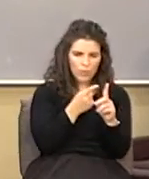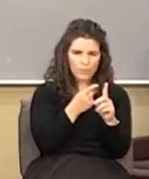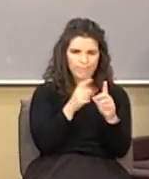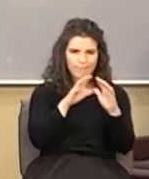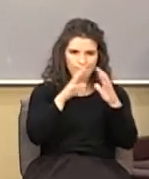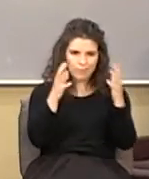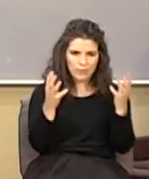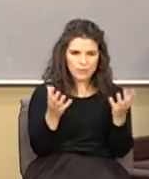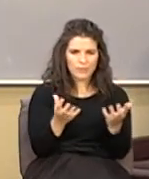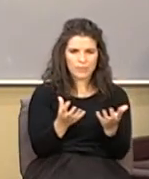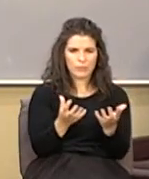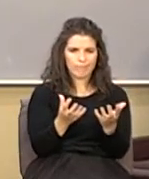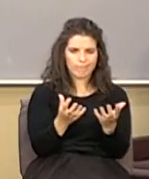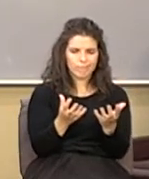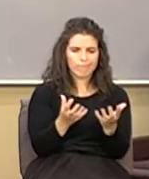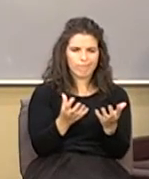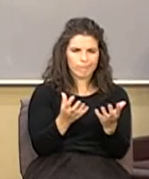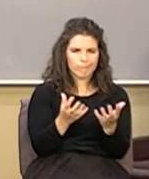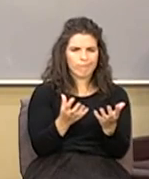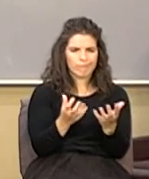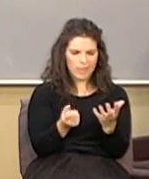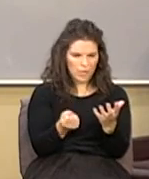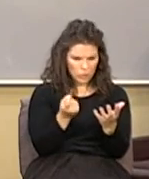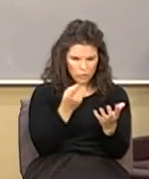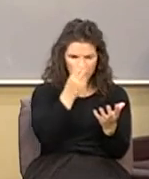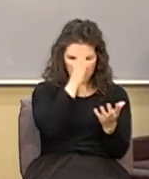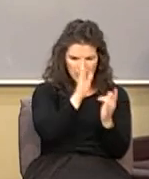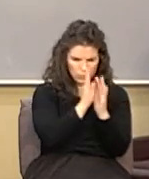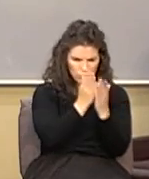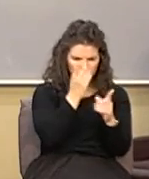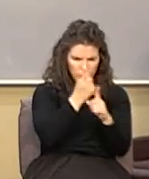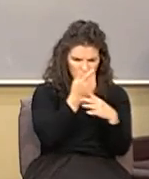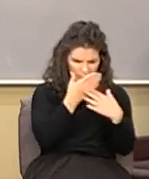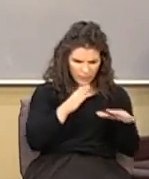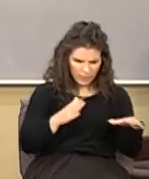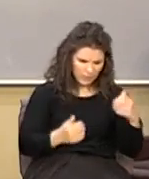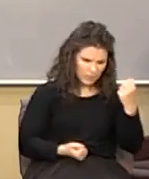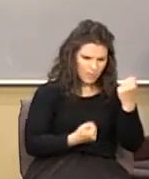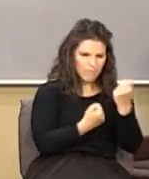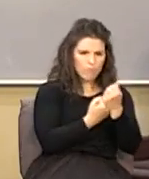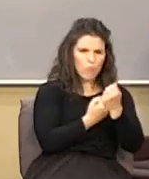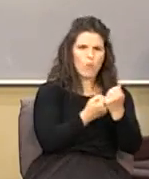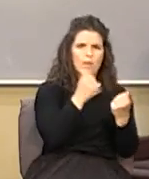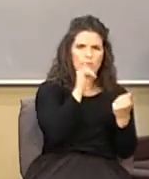spear and understand God's Word rightly divided, stand up for God's Word.